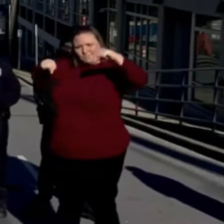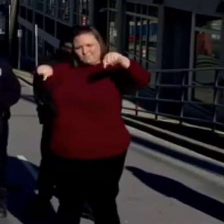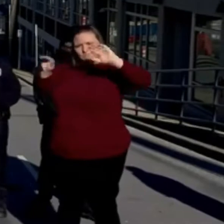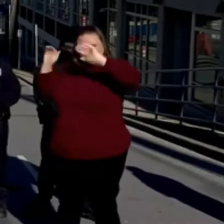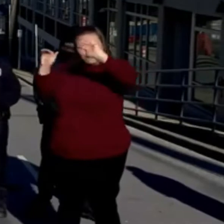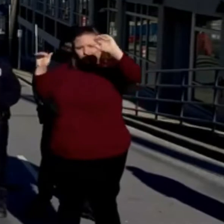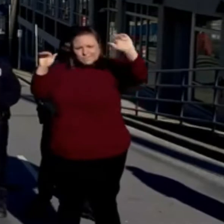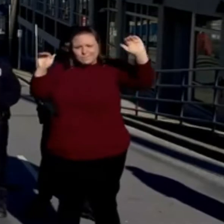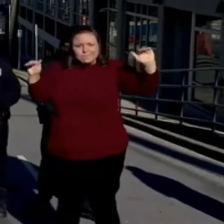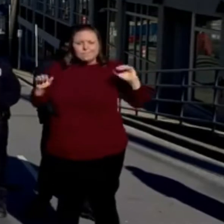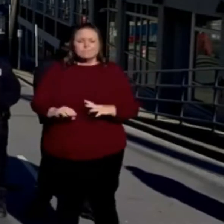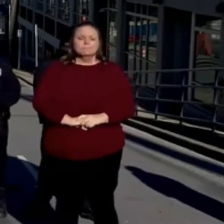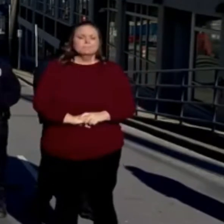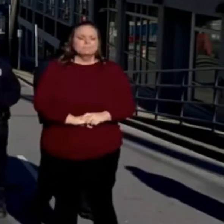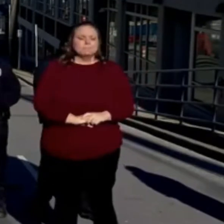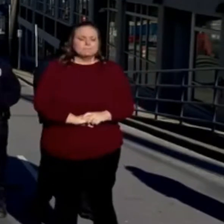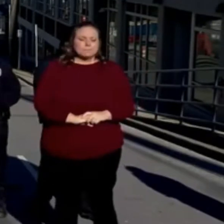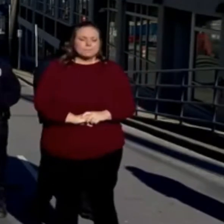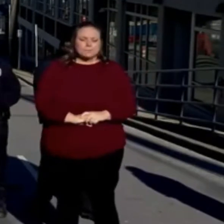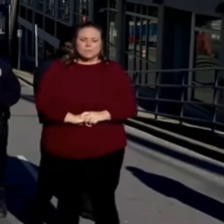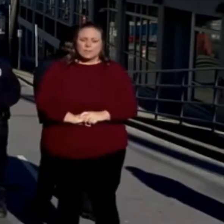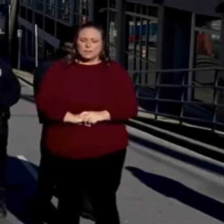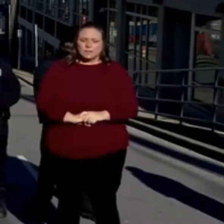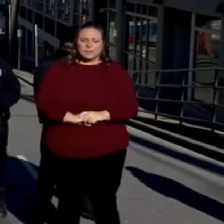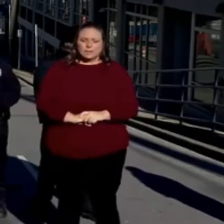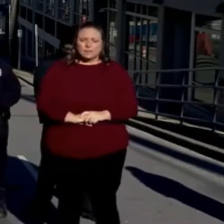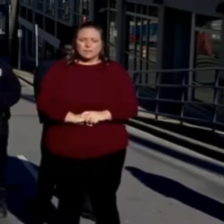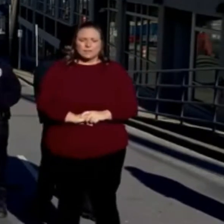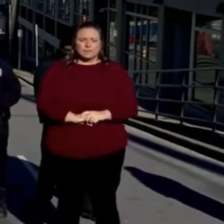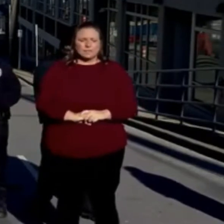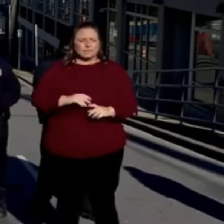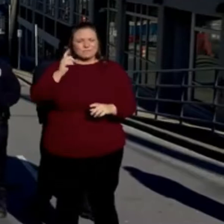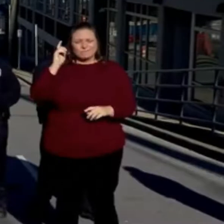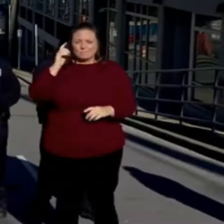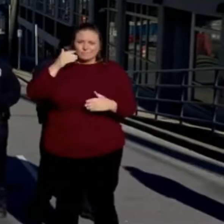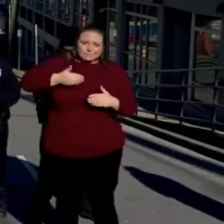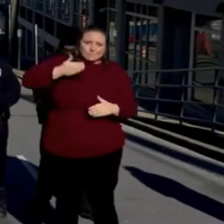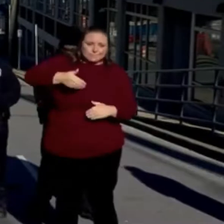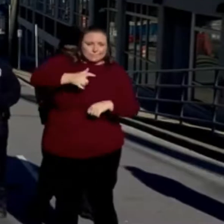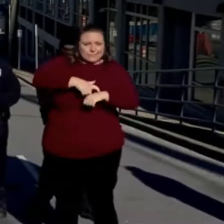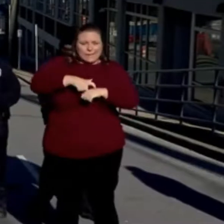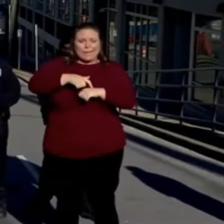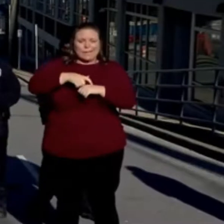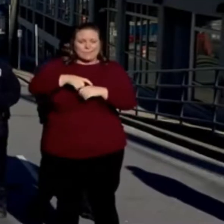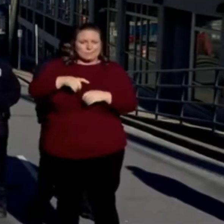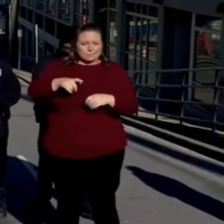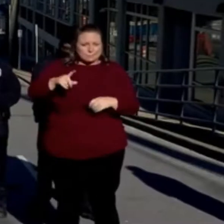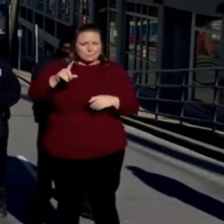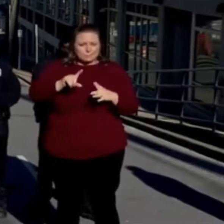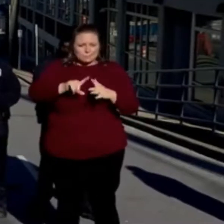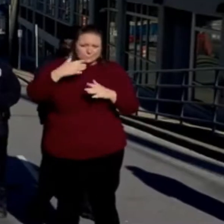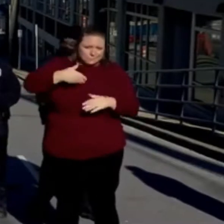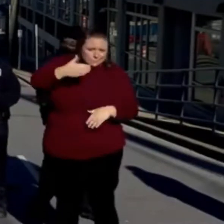there, pretty much sometime later, the music started,